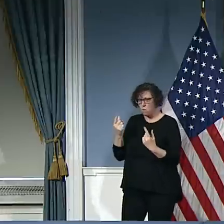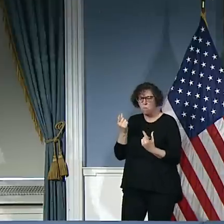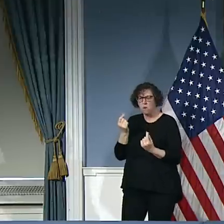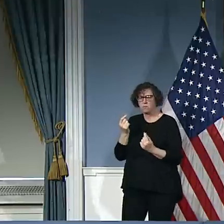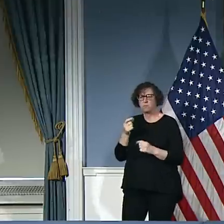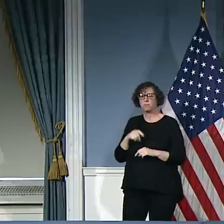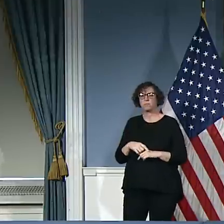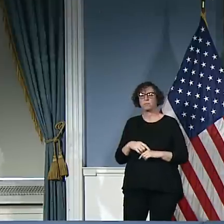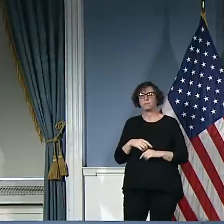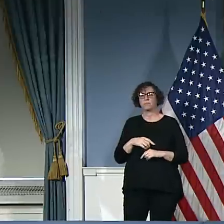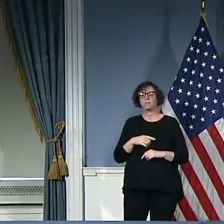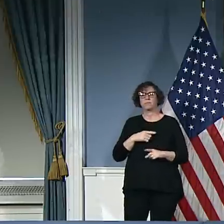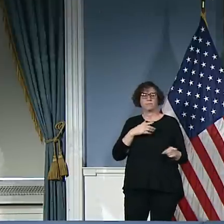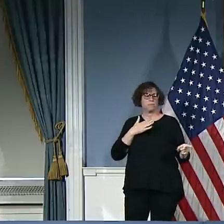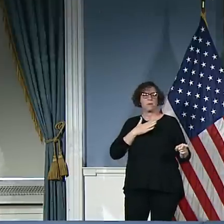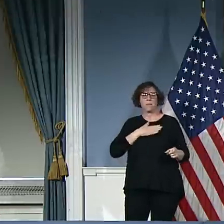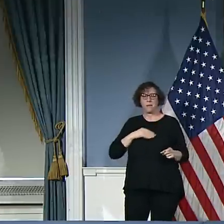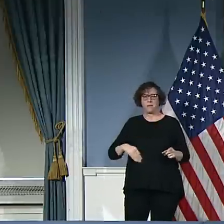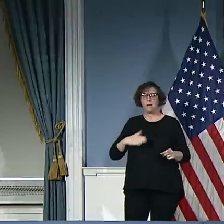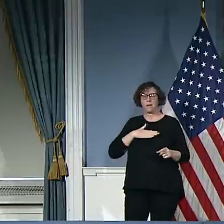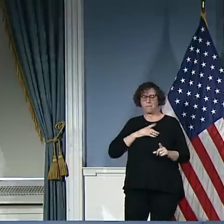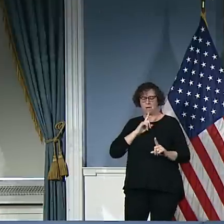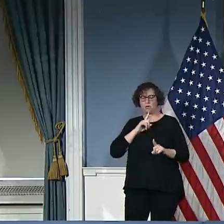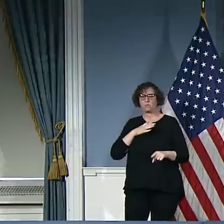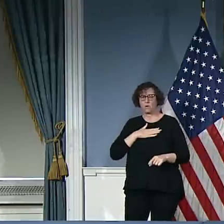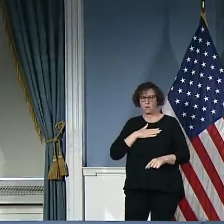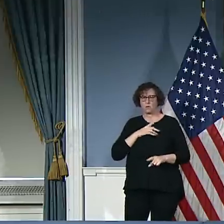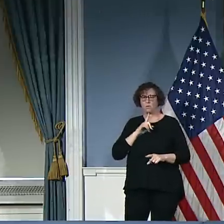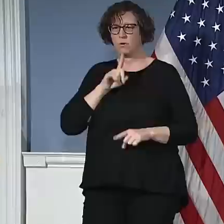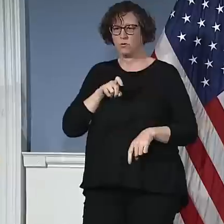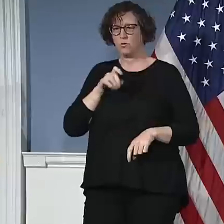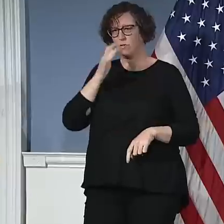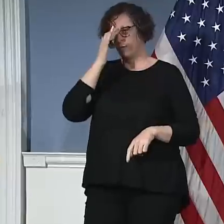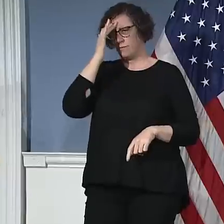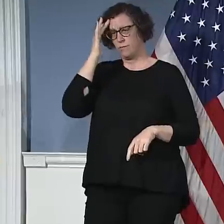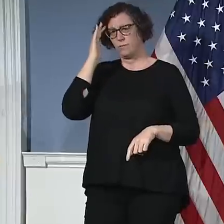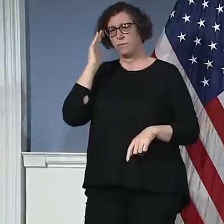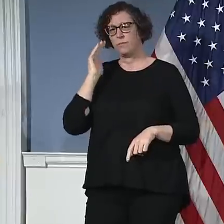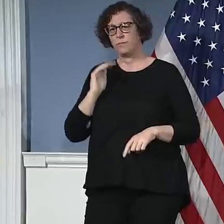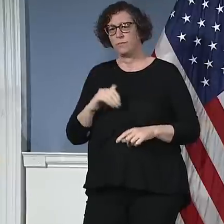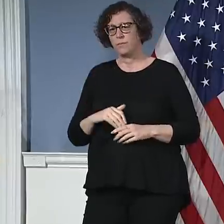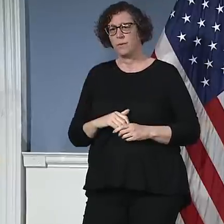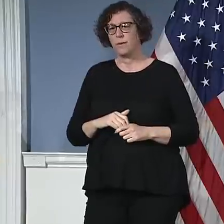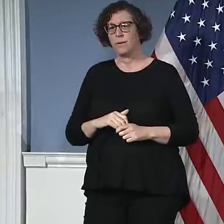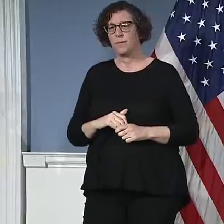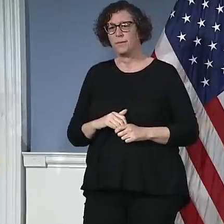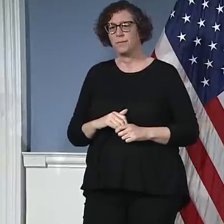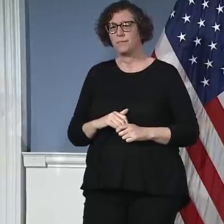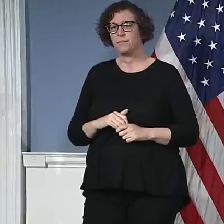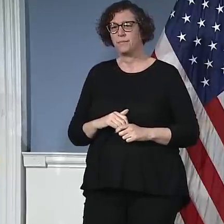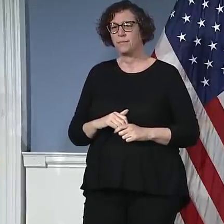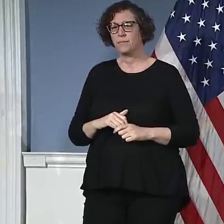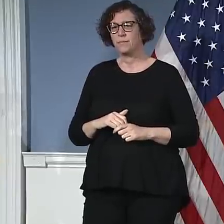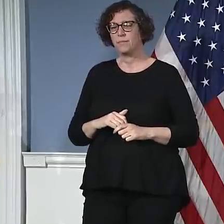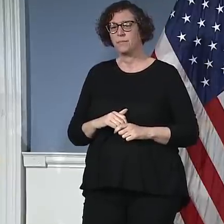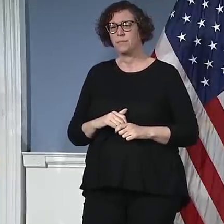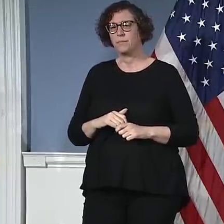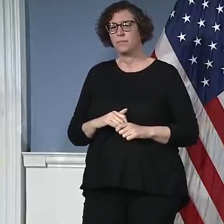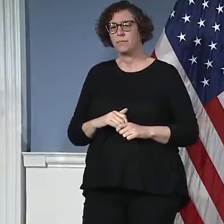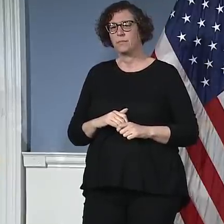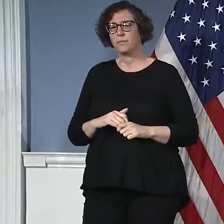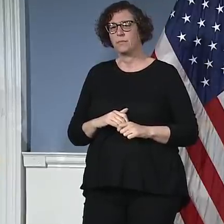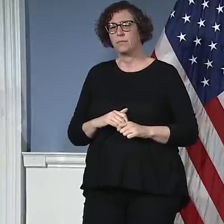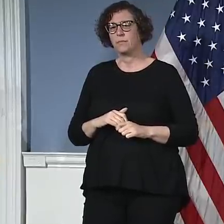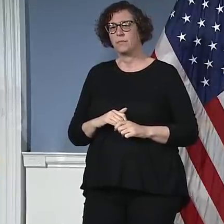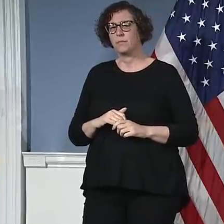will fully answer. So Ashley, have no, never take offense at you asking the commissioner directly, but you should